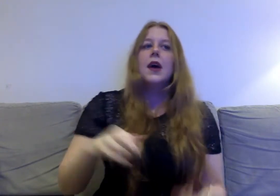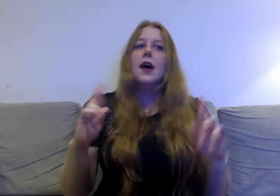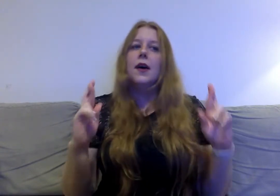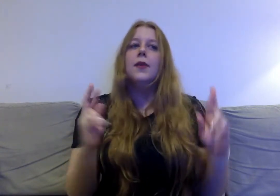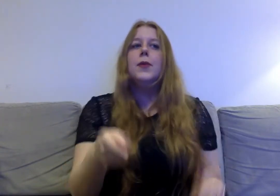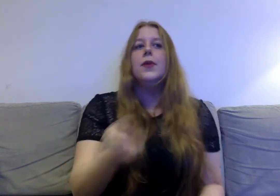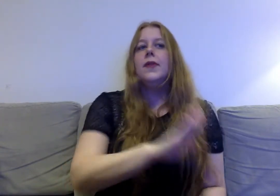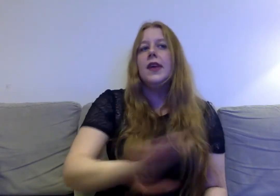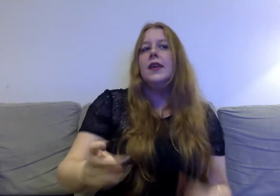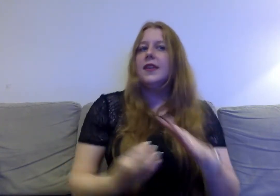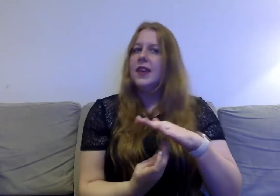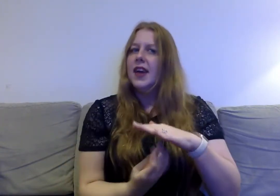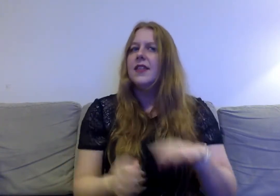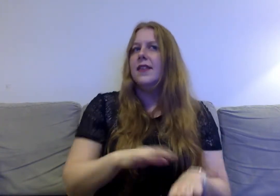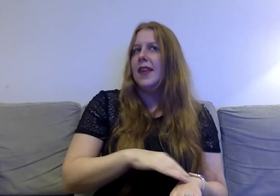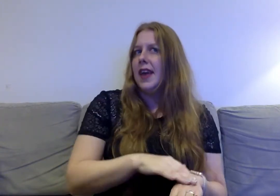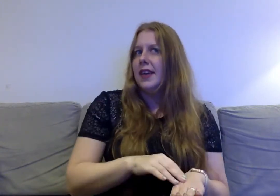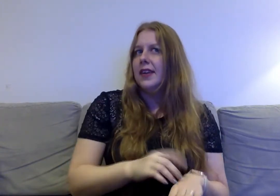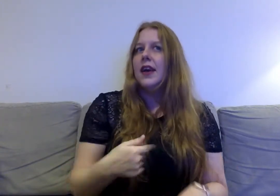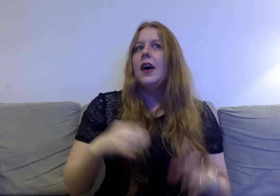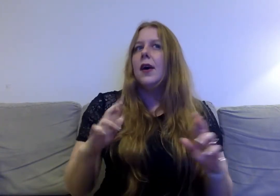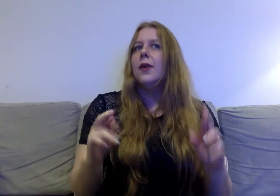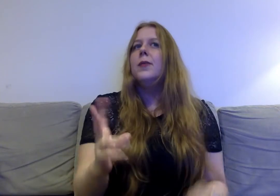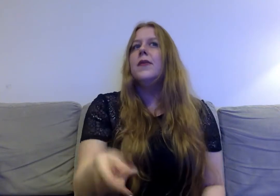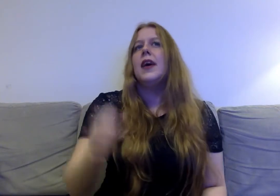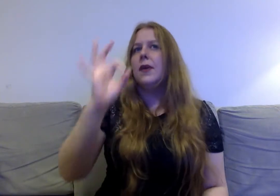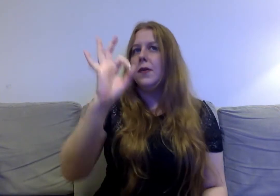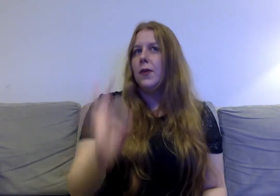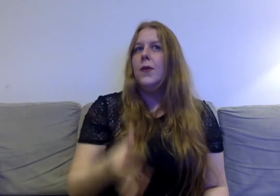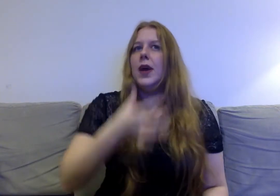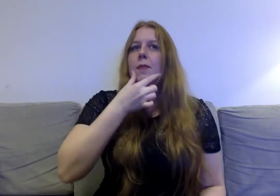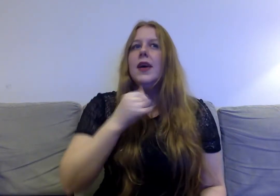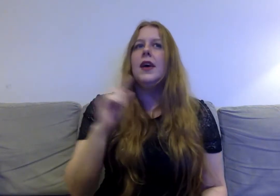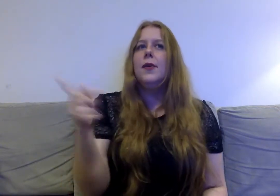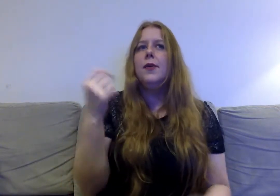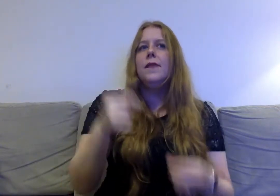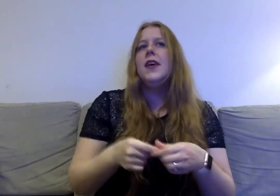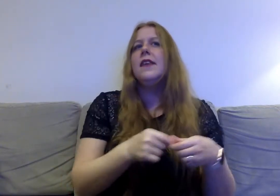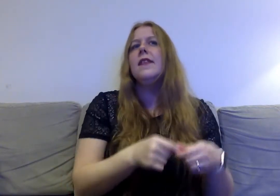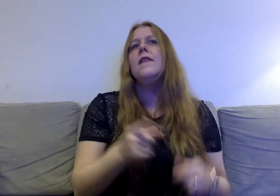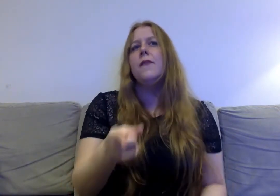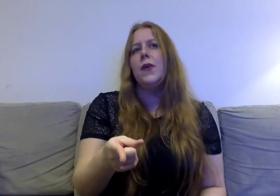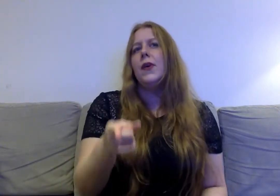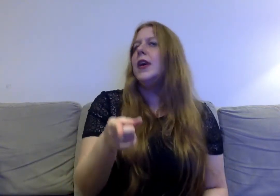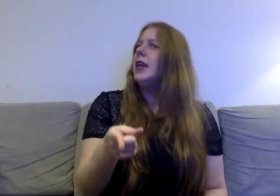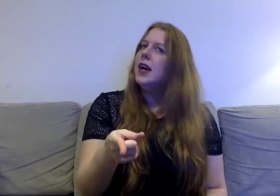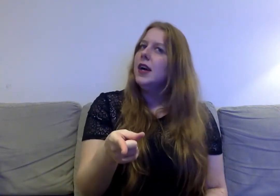Hope you're dead and can't pretend Hope you found the right man who'll fix it for you